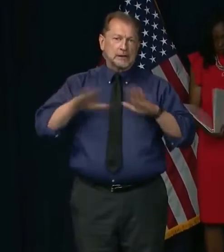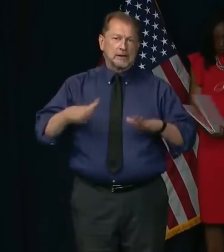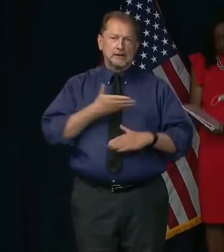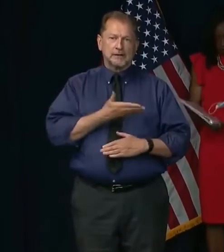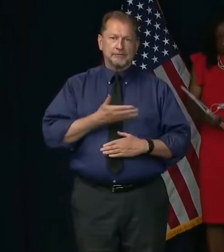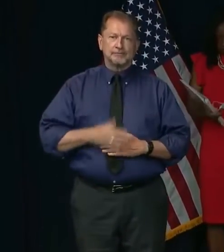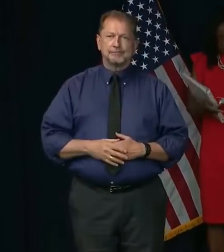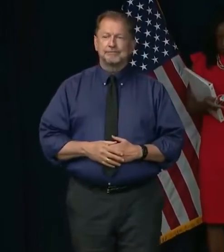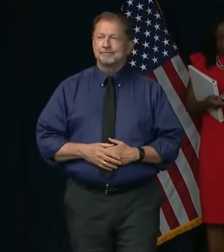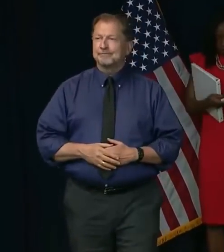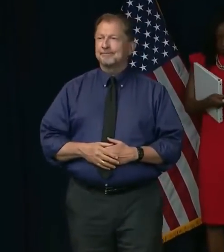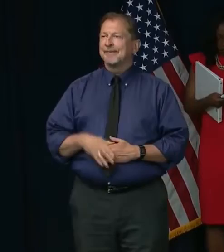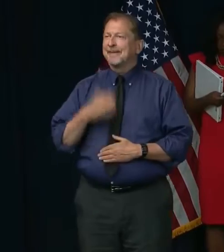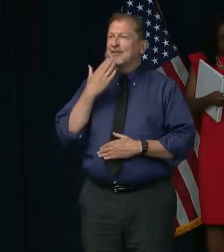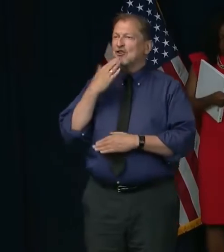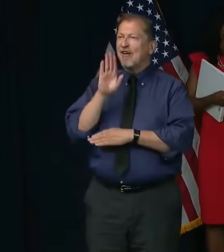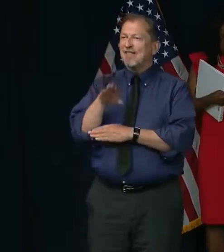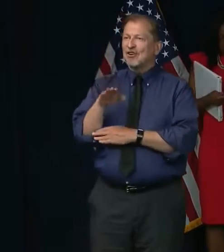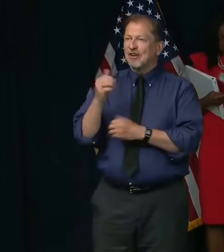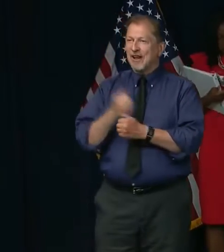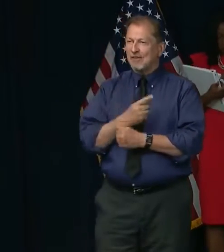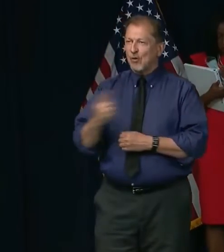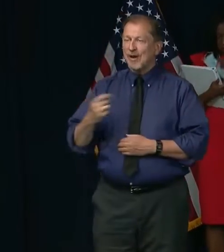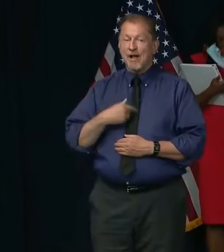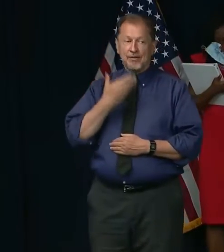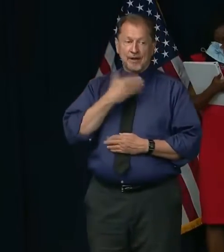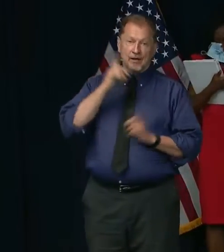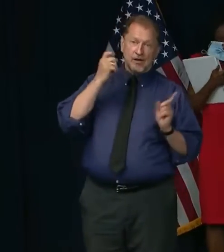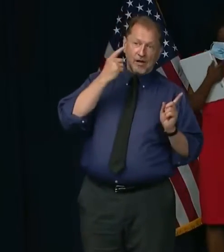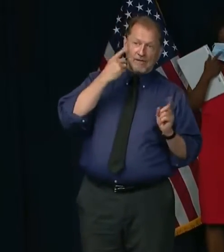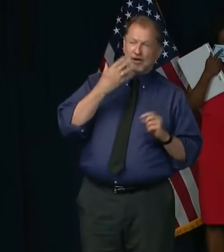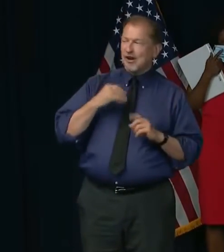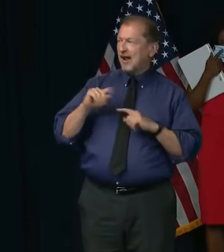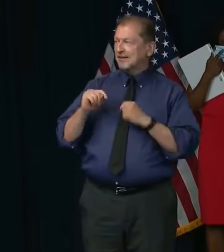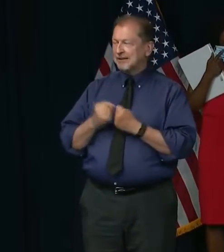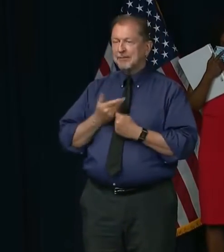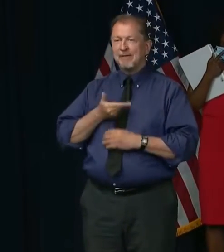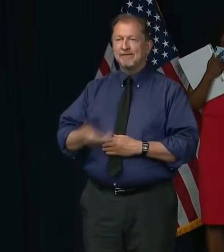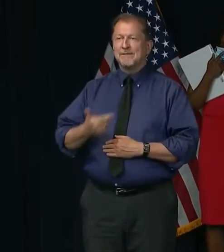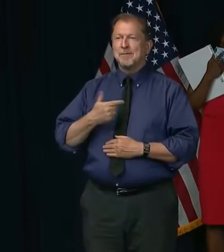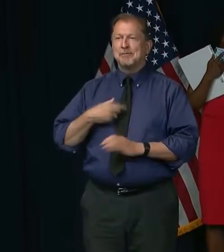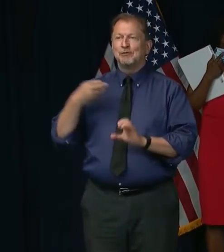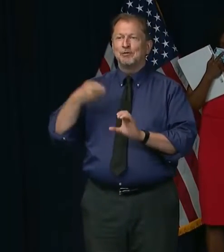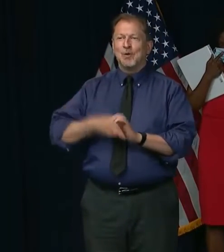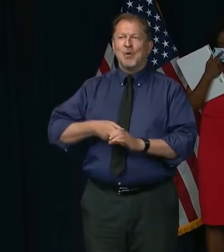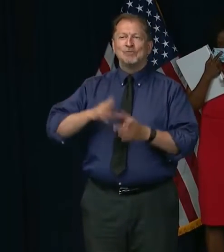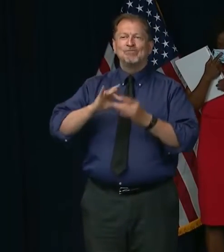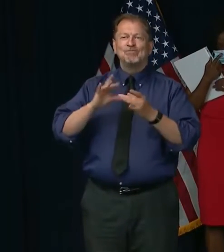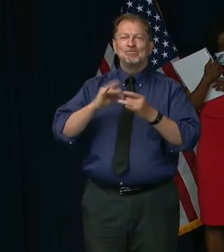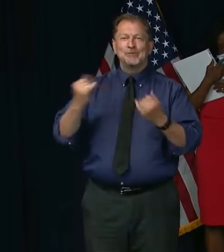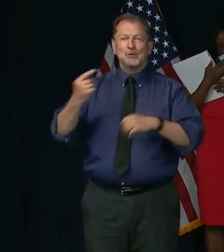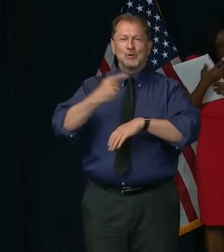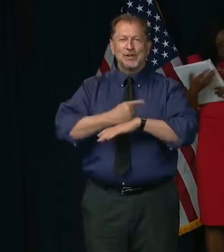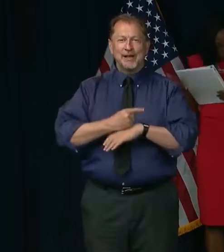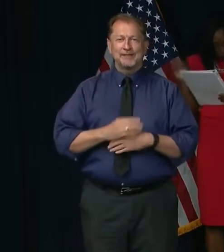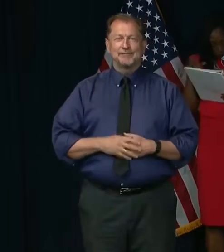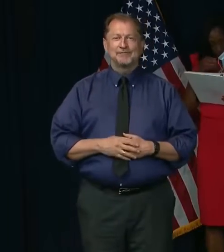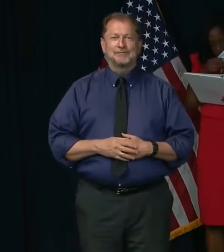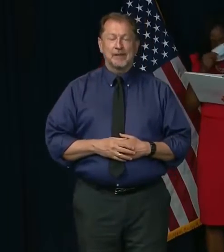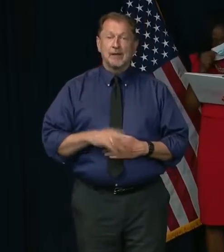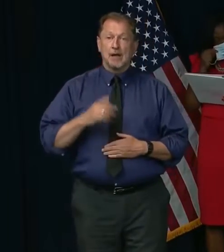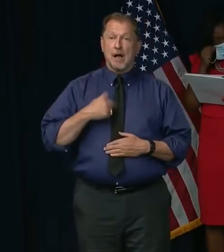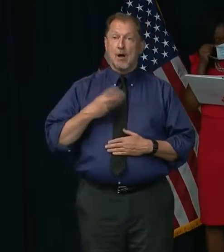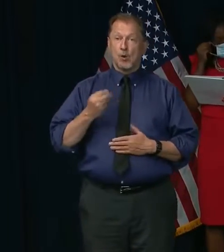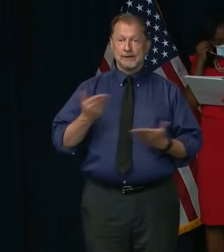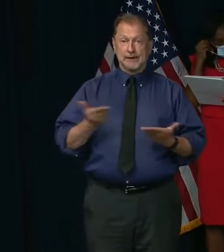Good afternoon, everyone. And thank you, Governor and team, for inviting me to be here with you today. The first time I